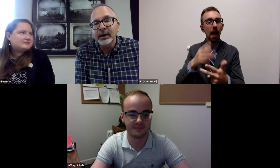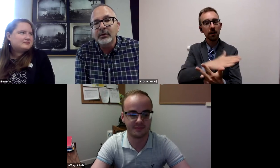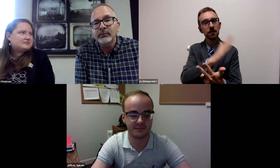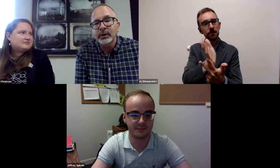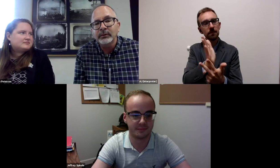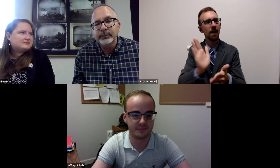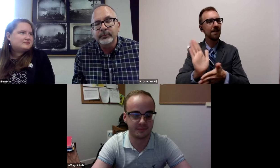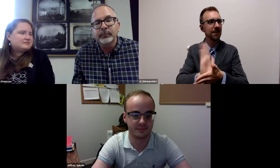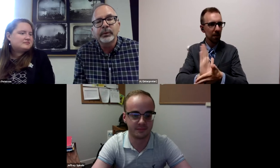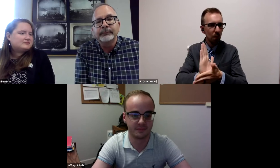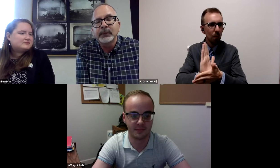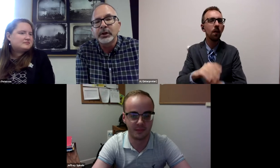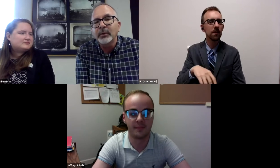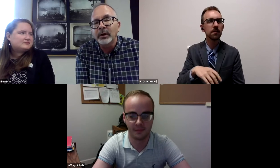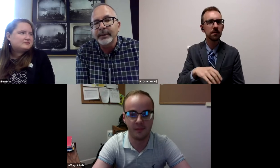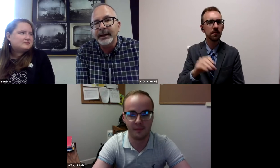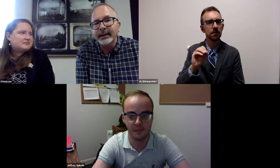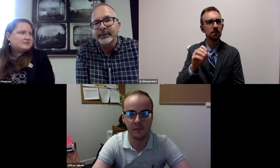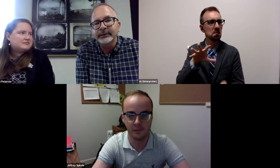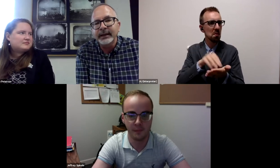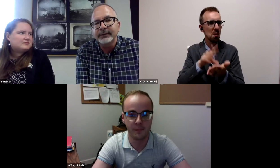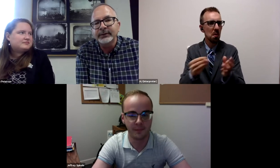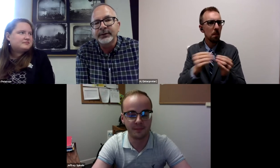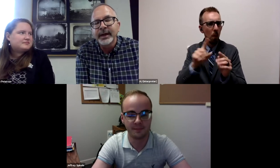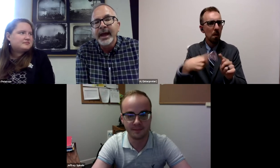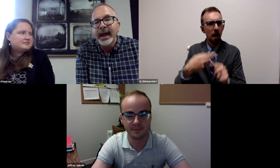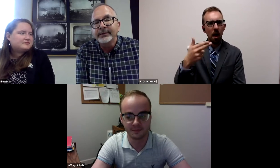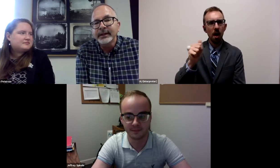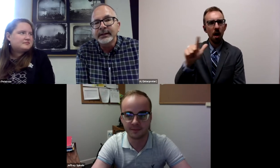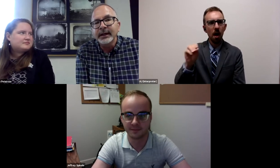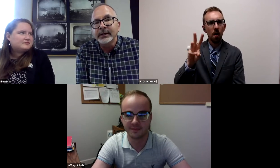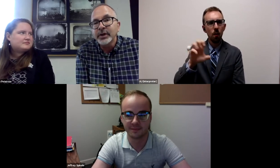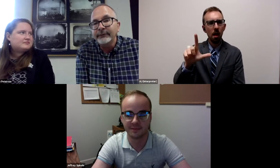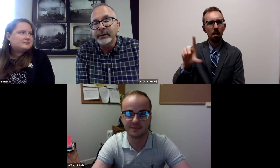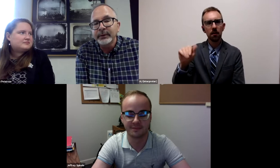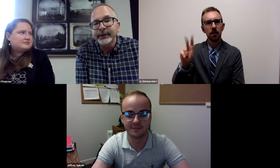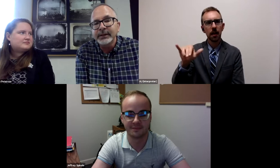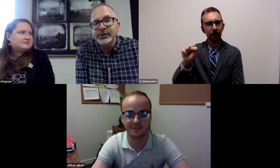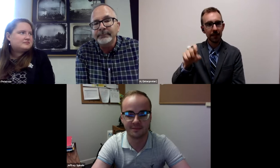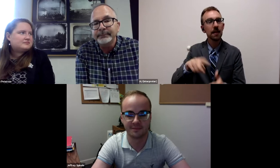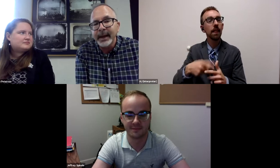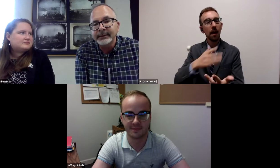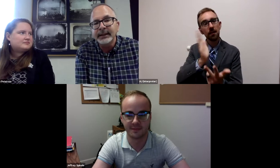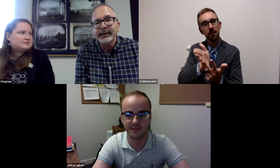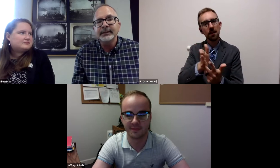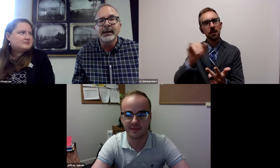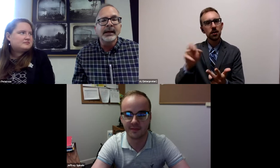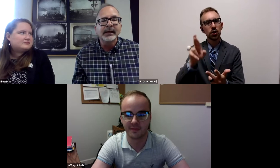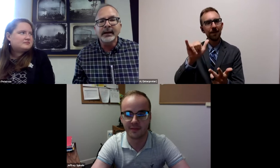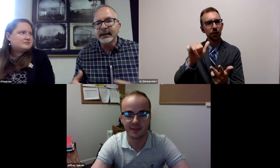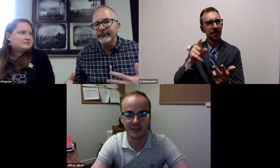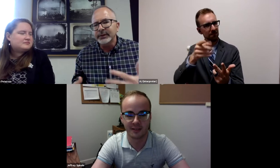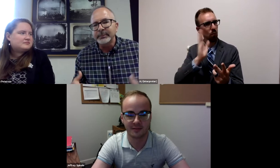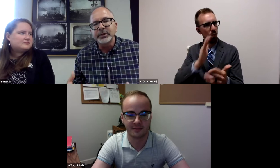a video where we'll learn more about Hallowell Davis. And then Jeffrey will finish up at the end,